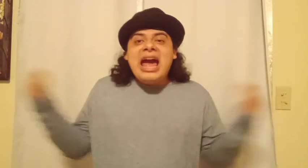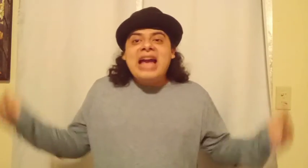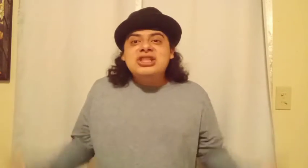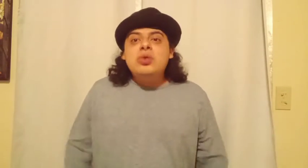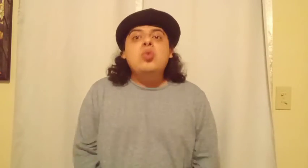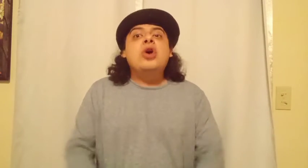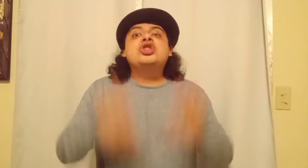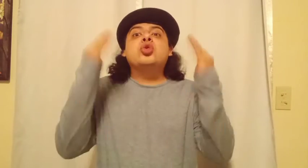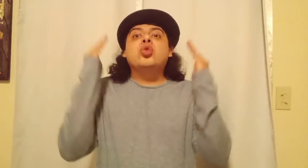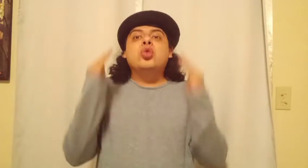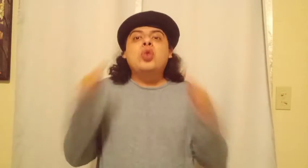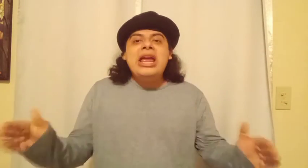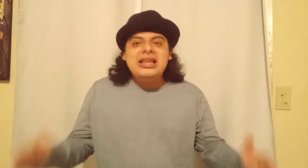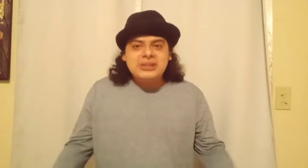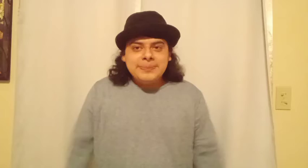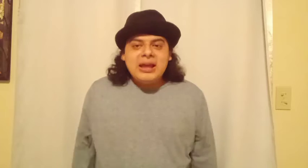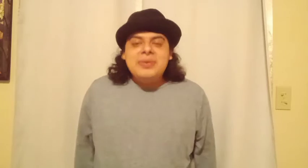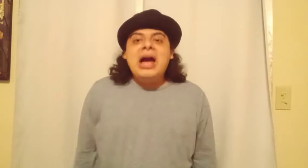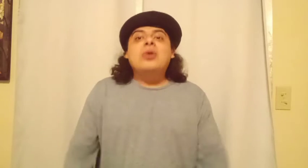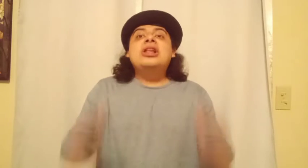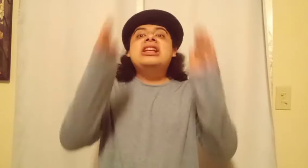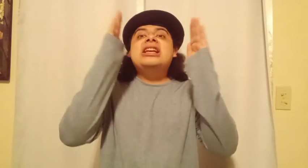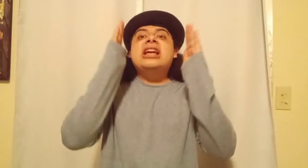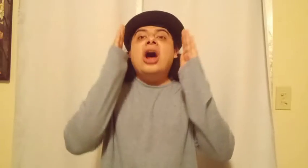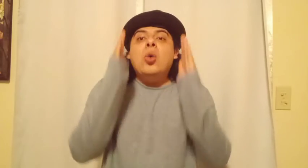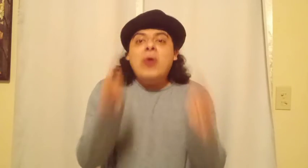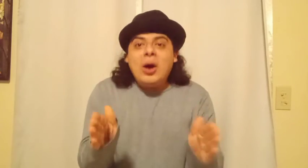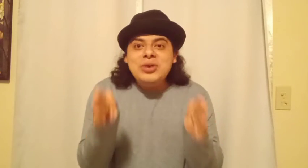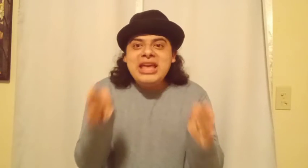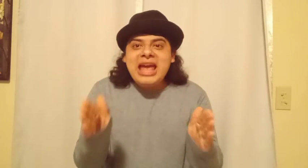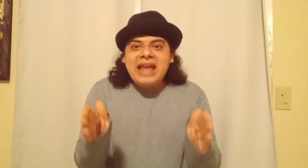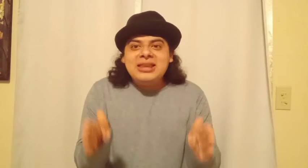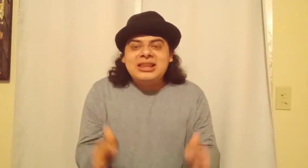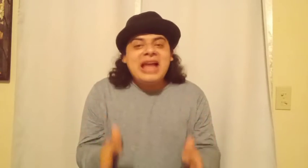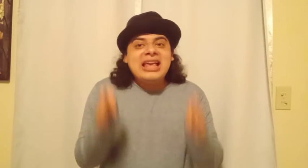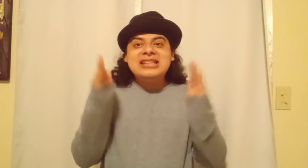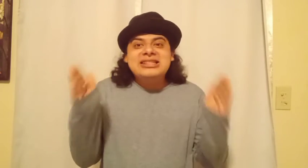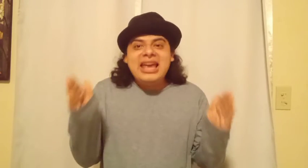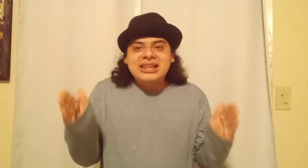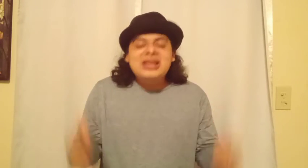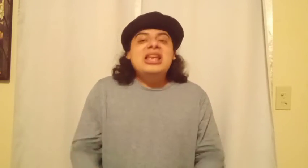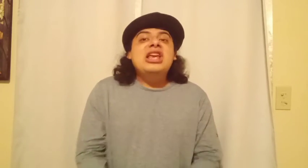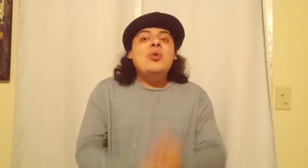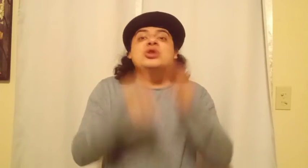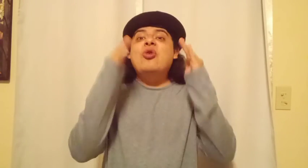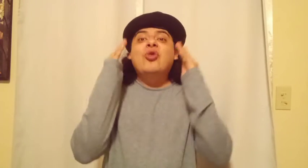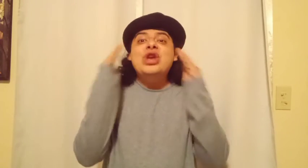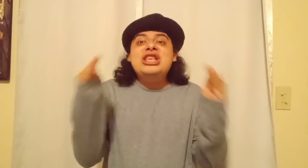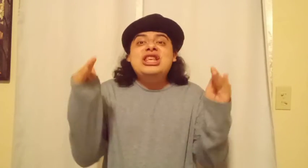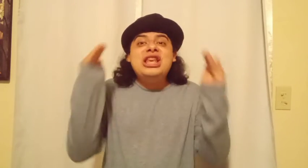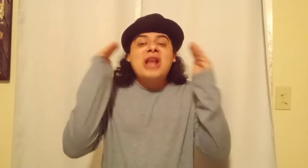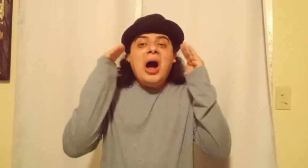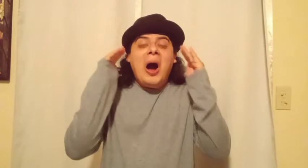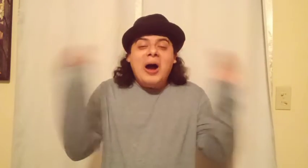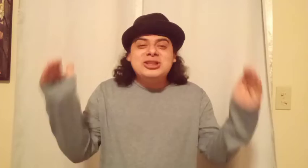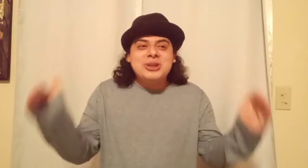action was great. Now, around the ending, like I said, it was freaking awesome.